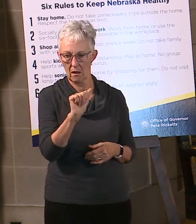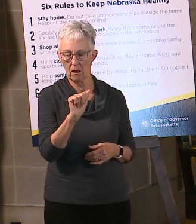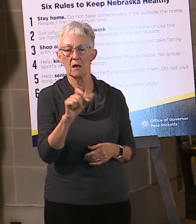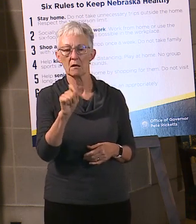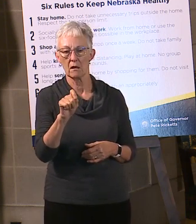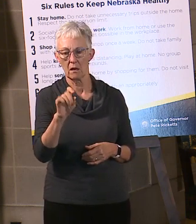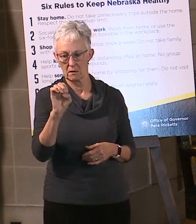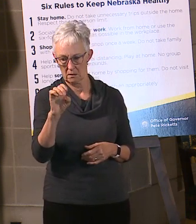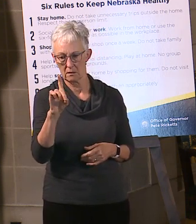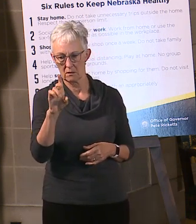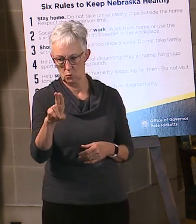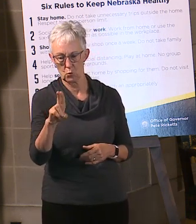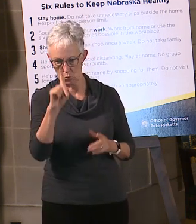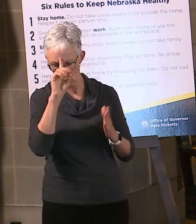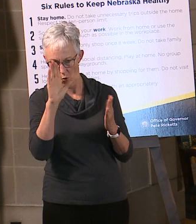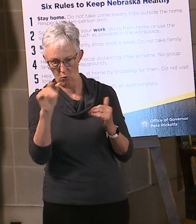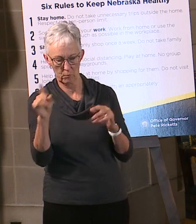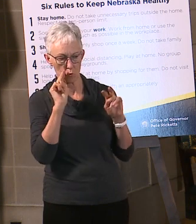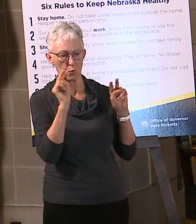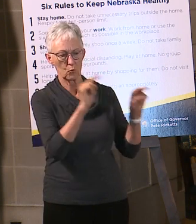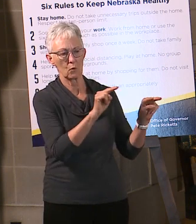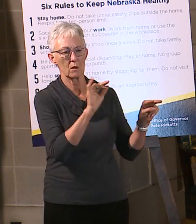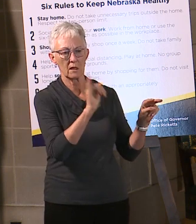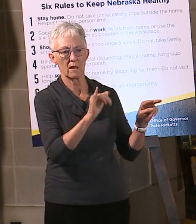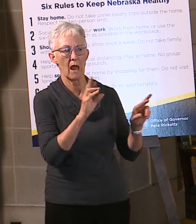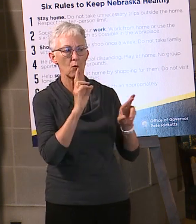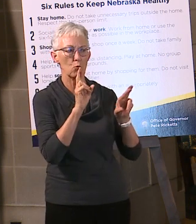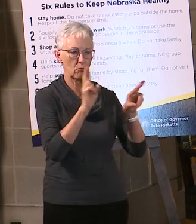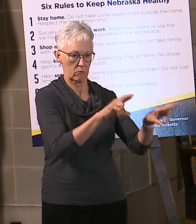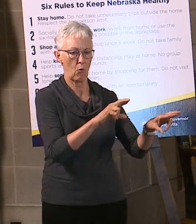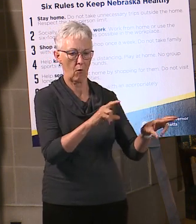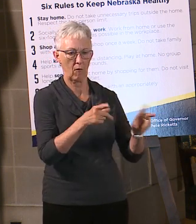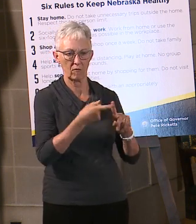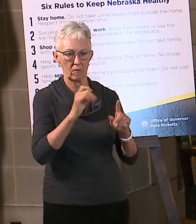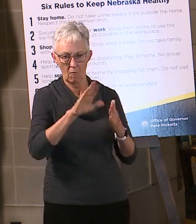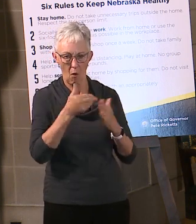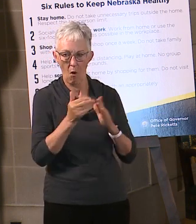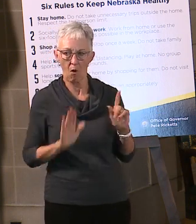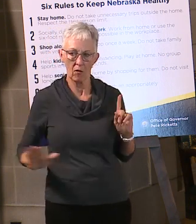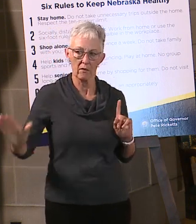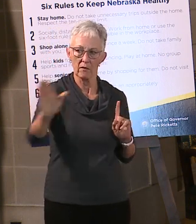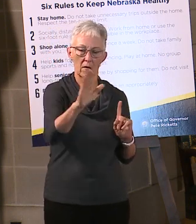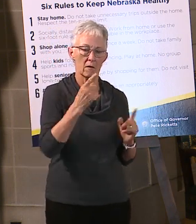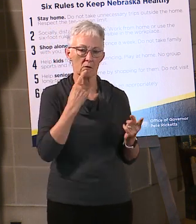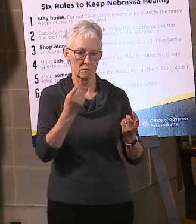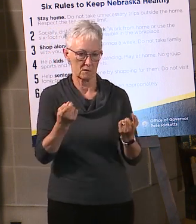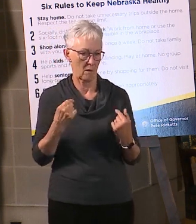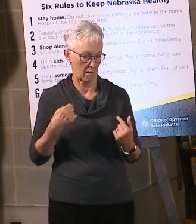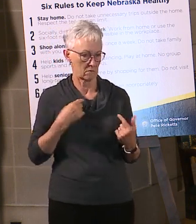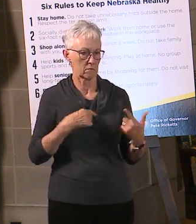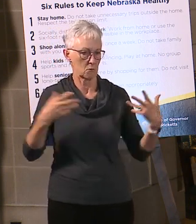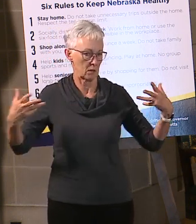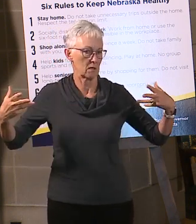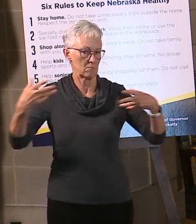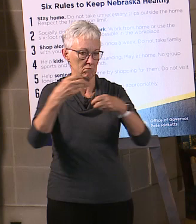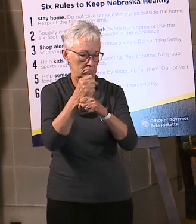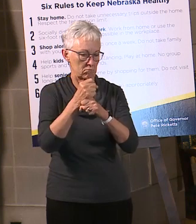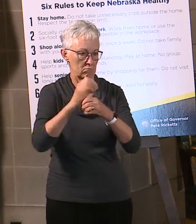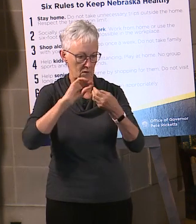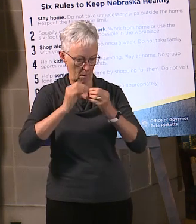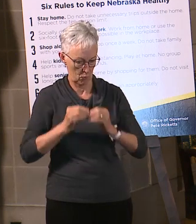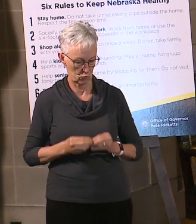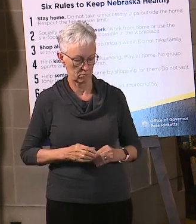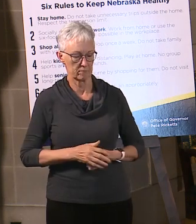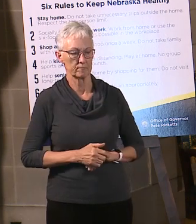you'll take a look at that survey report. The survey shows the breadth and depth of the economic